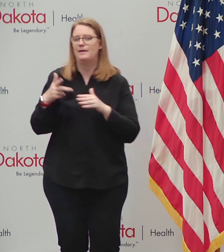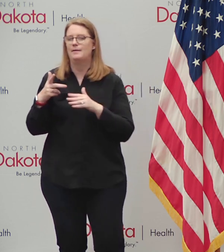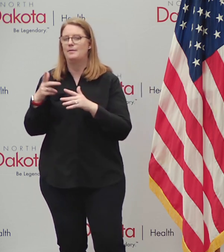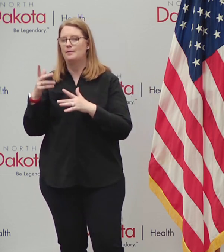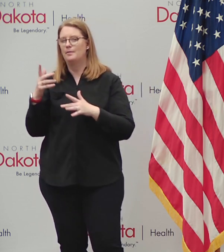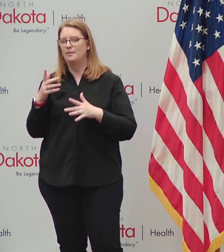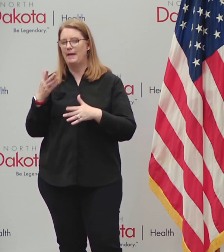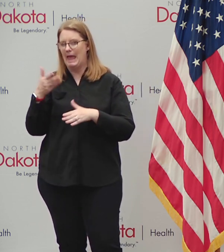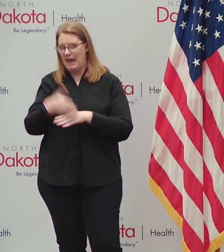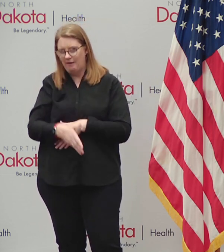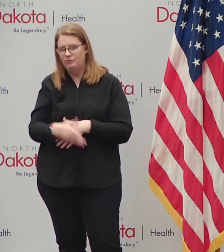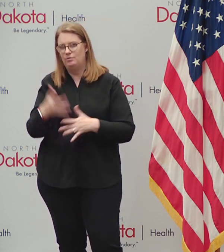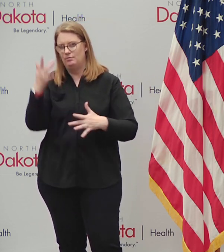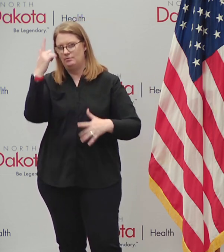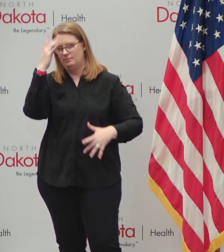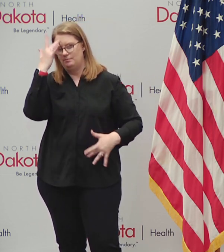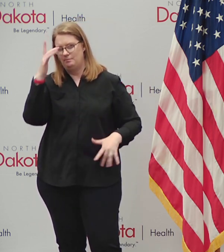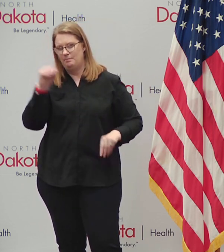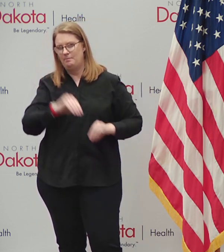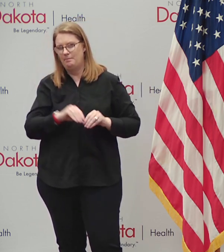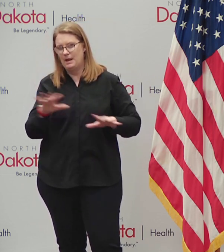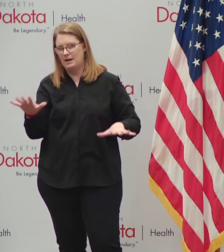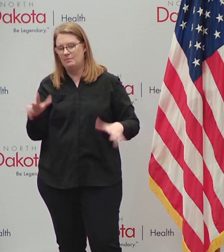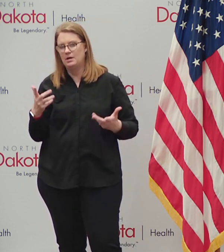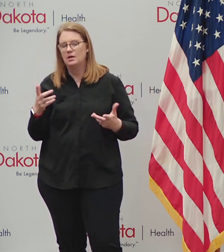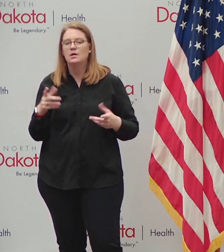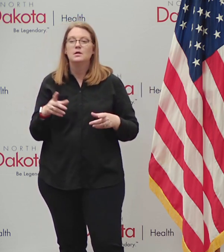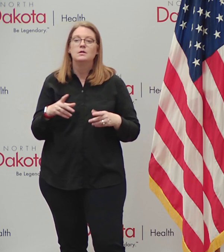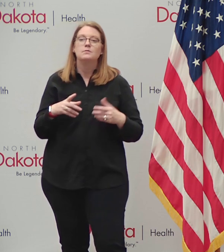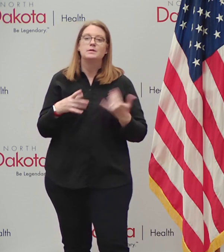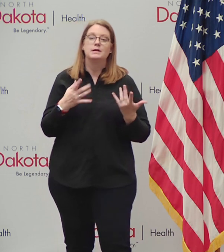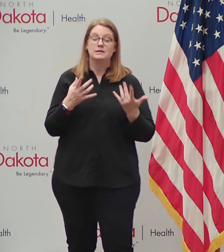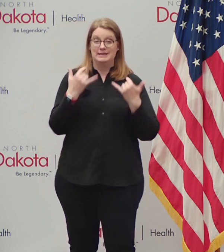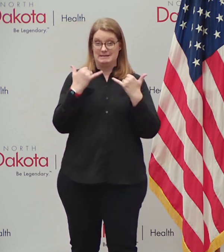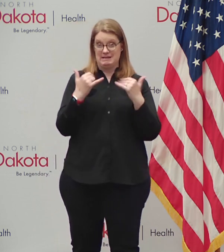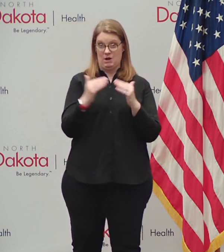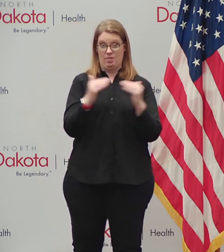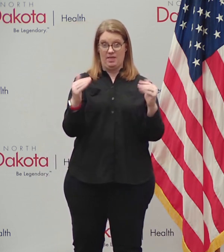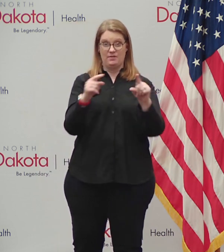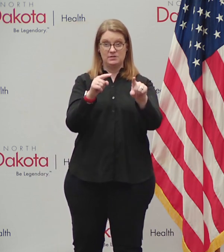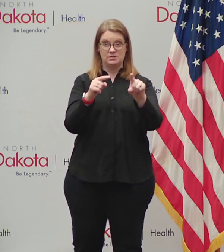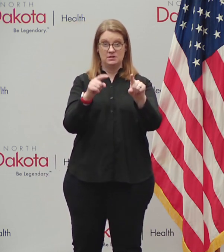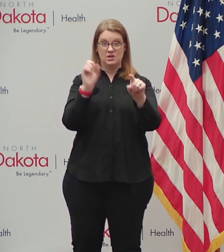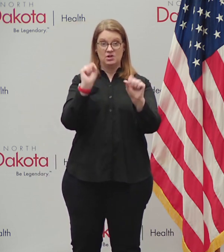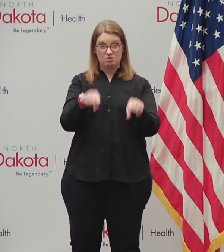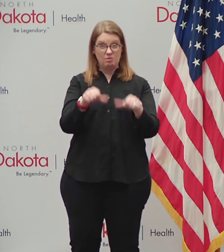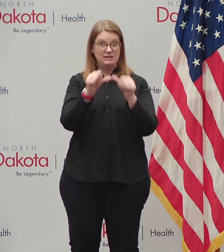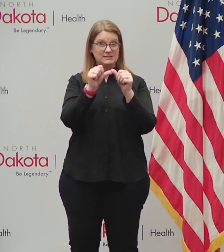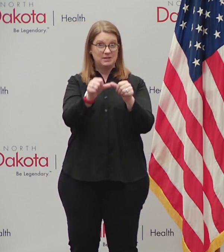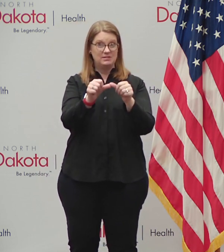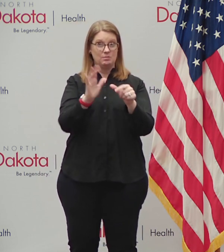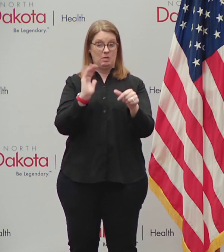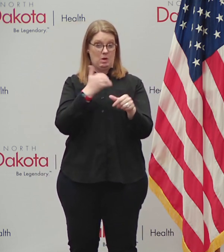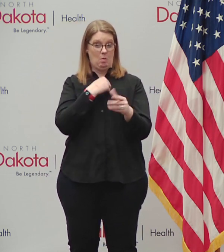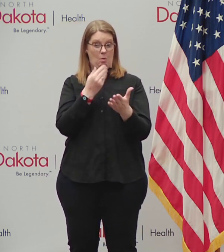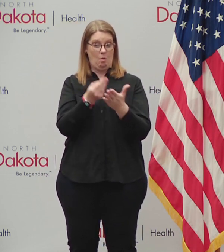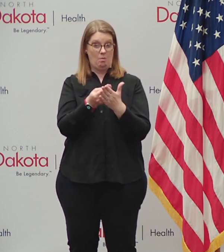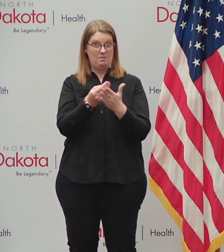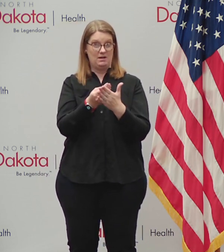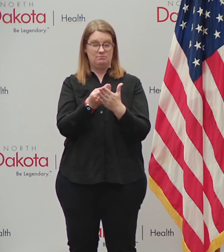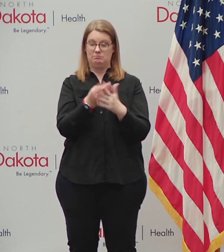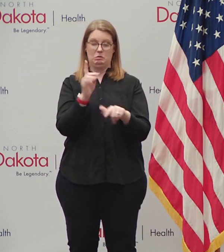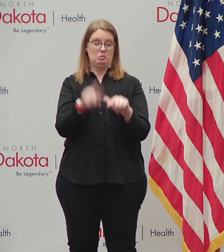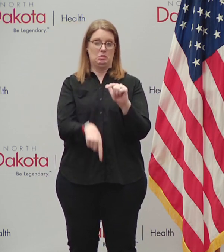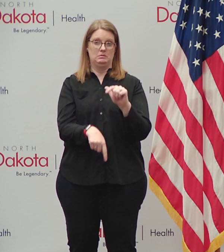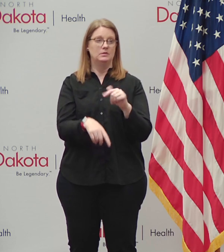to think about, you know, where the dollars have come from. But at the levels where levels right now would be unsustainable with our own with our own state funding. So